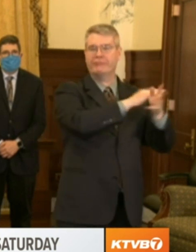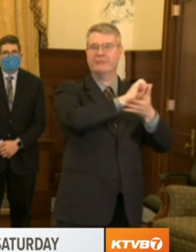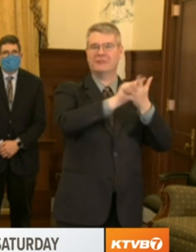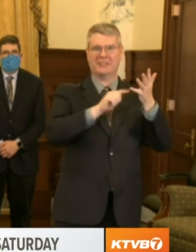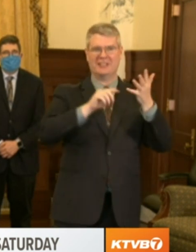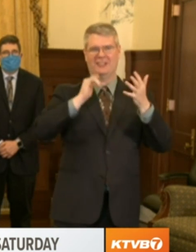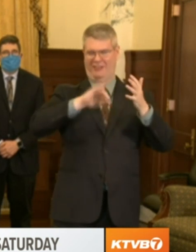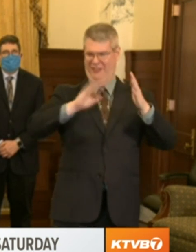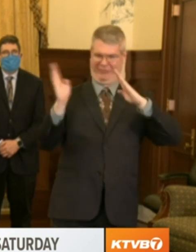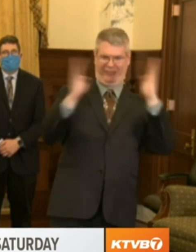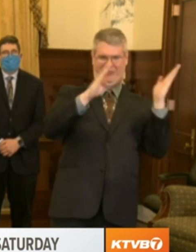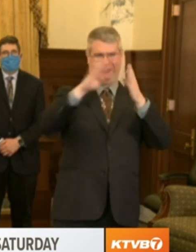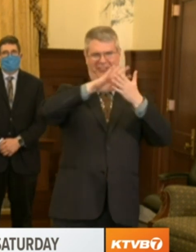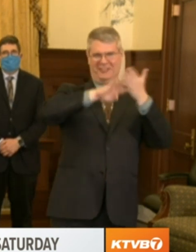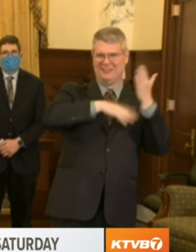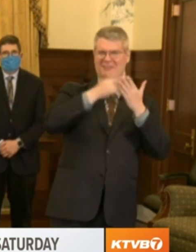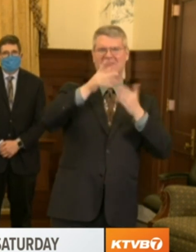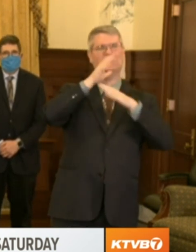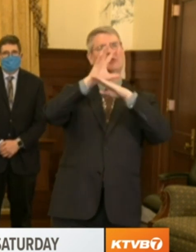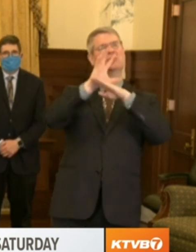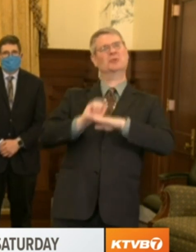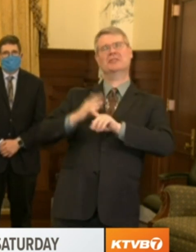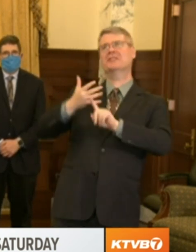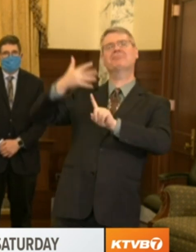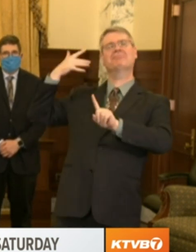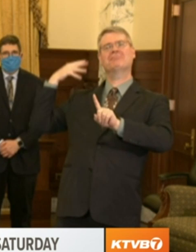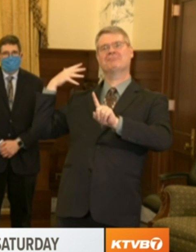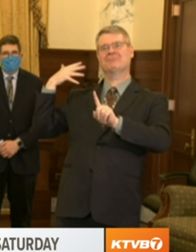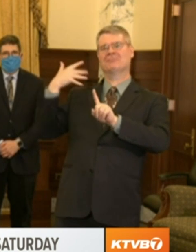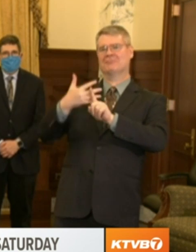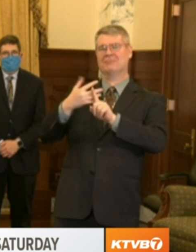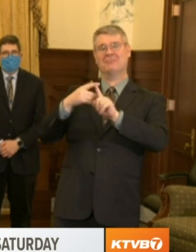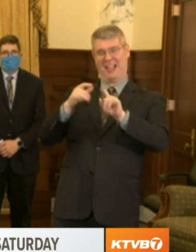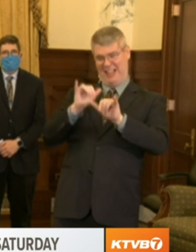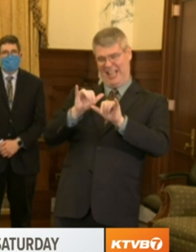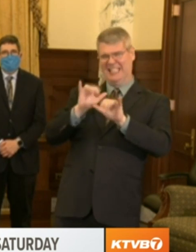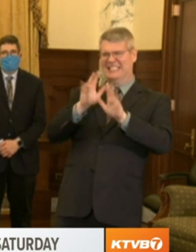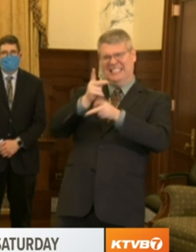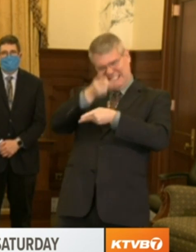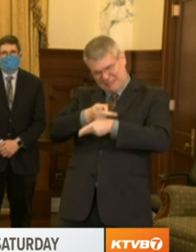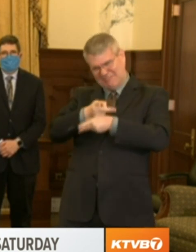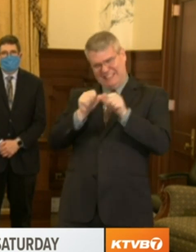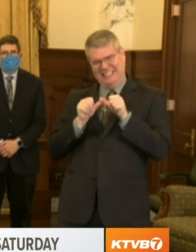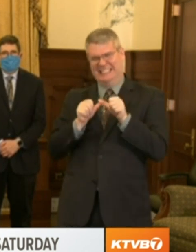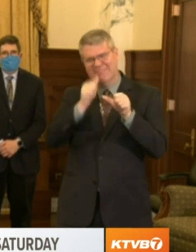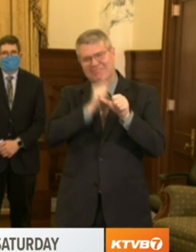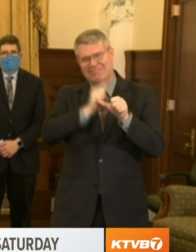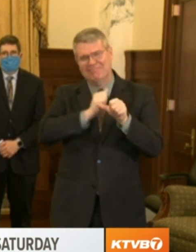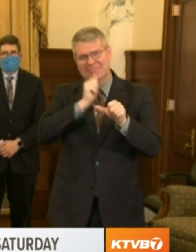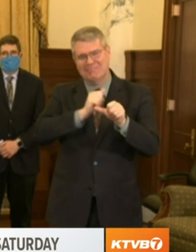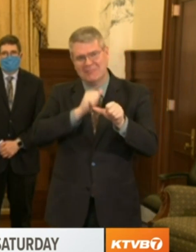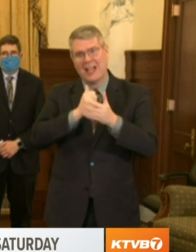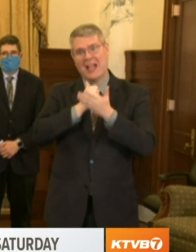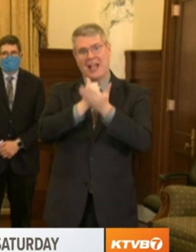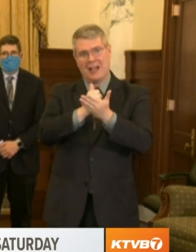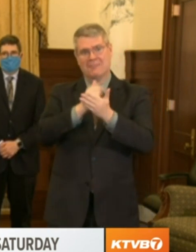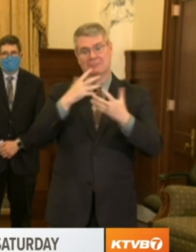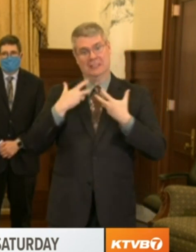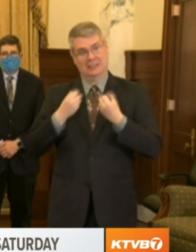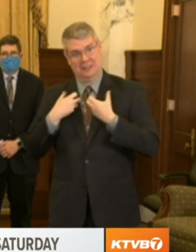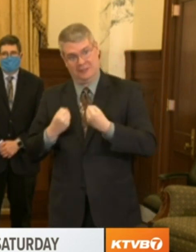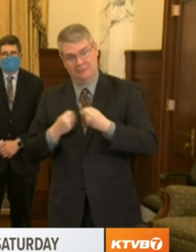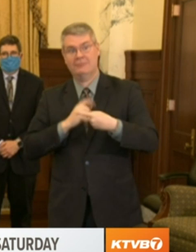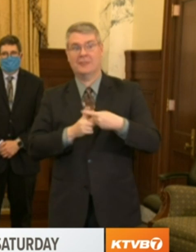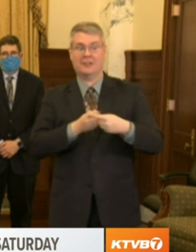health and the economy are not mutually exclusive. They are interconnected. Without businesses and